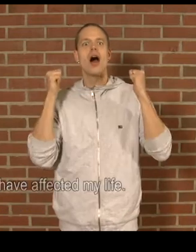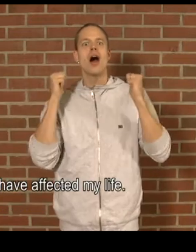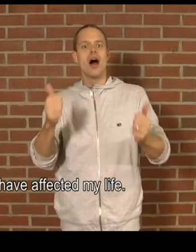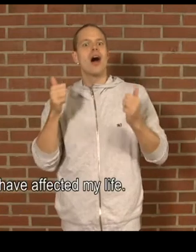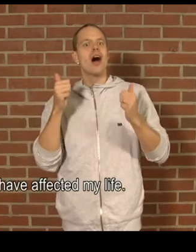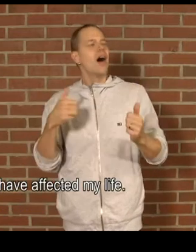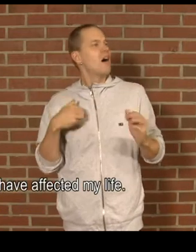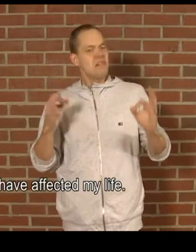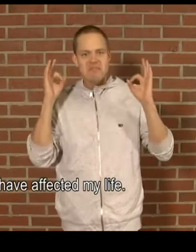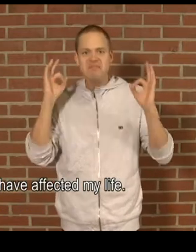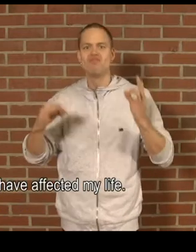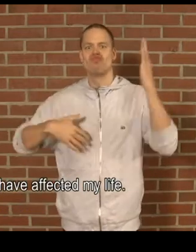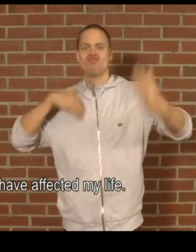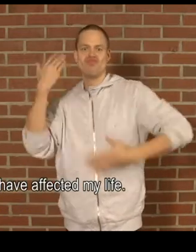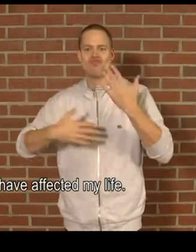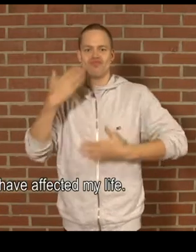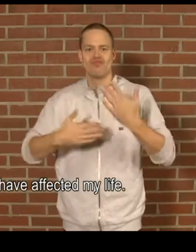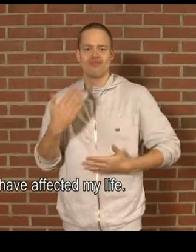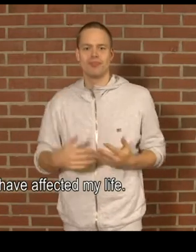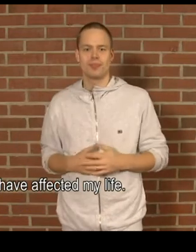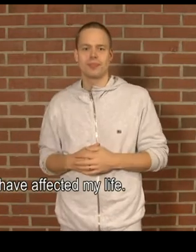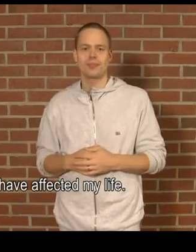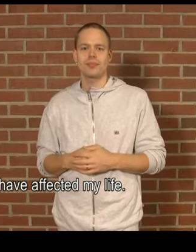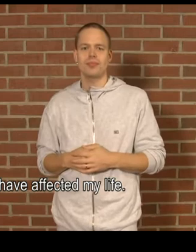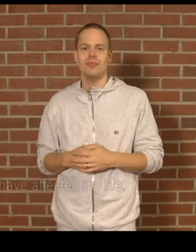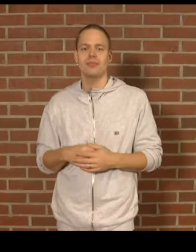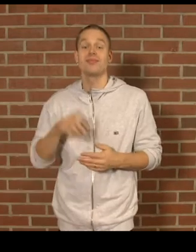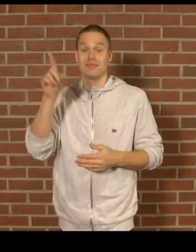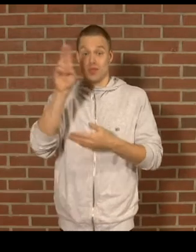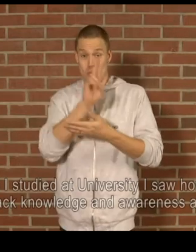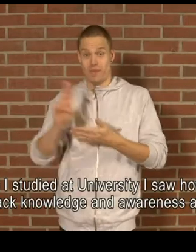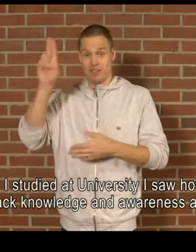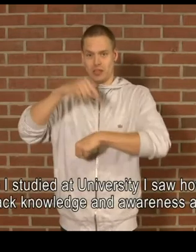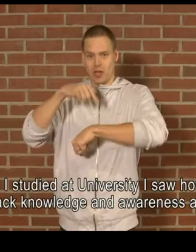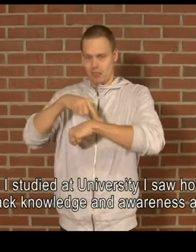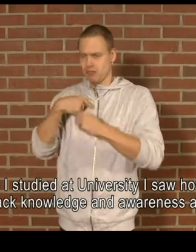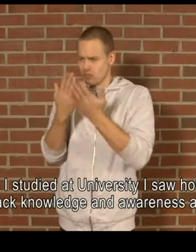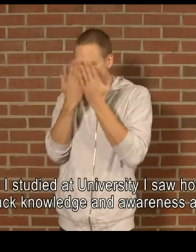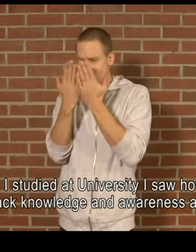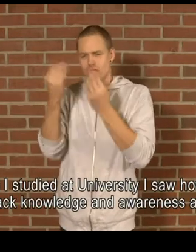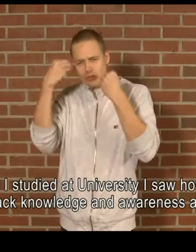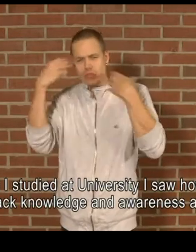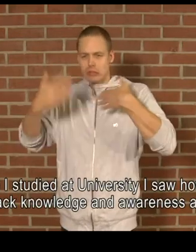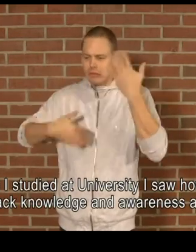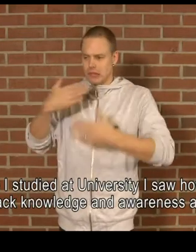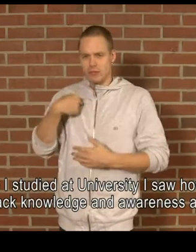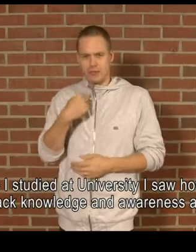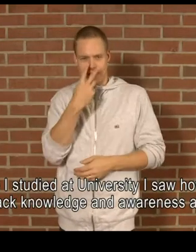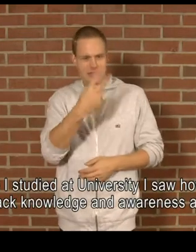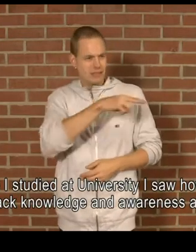It smells like victory And I let it stick to me You made the same shit